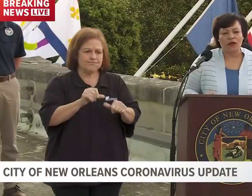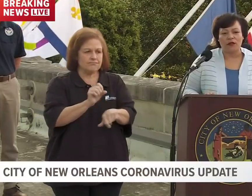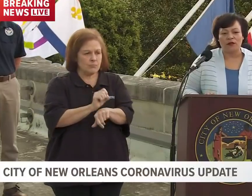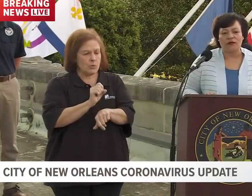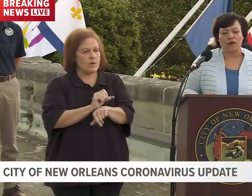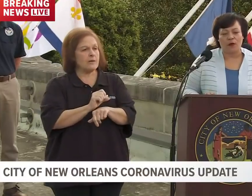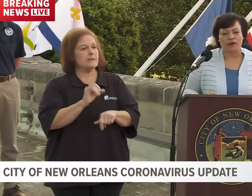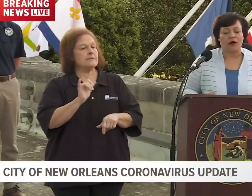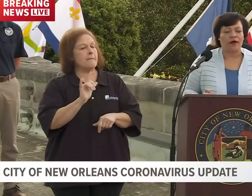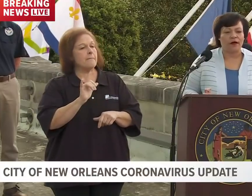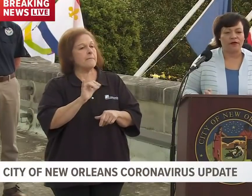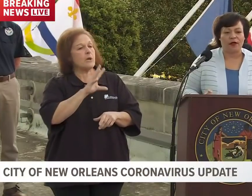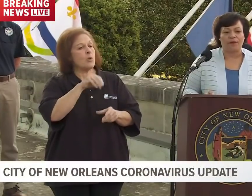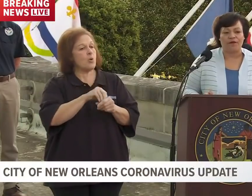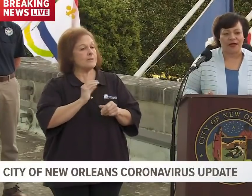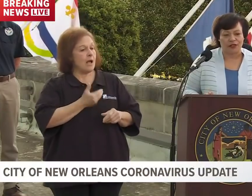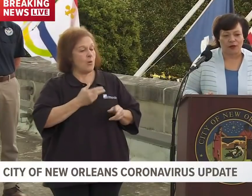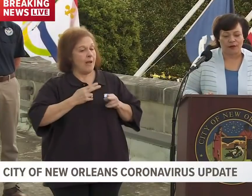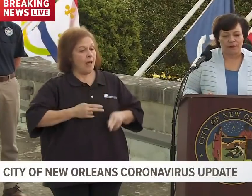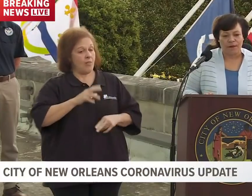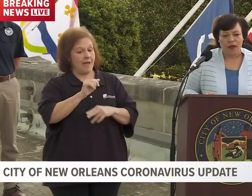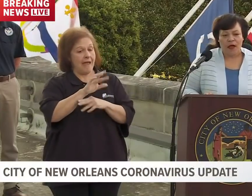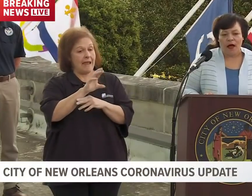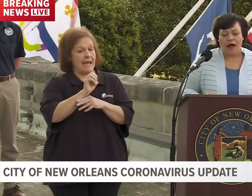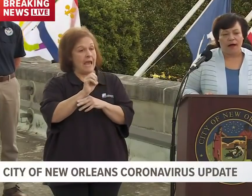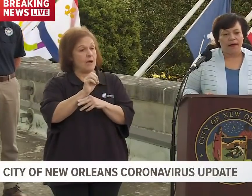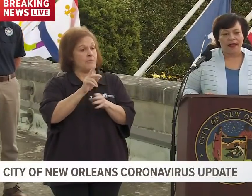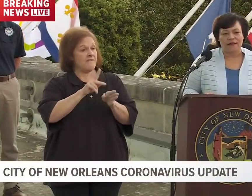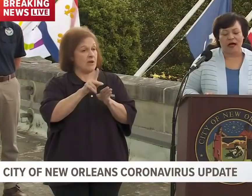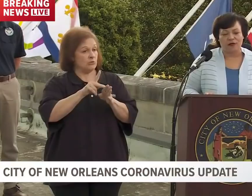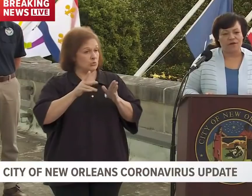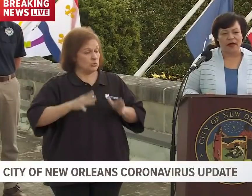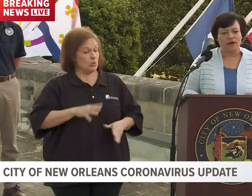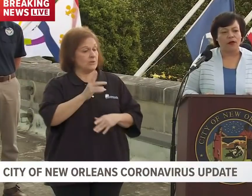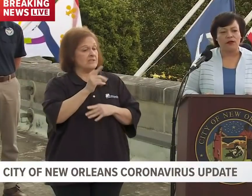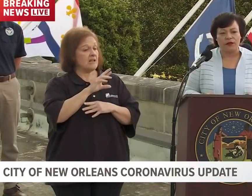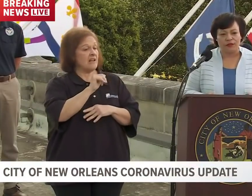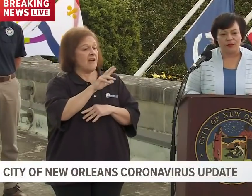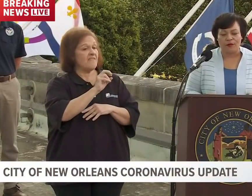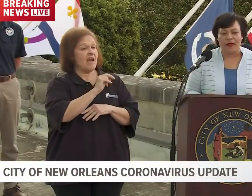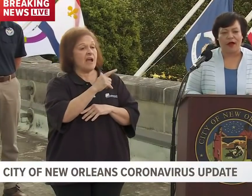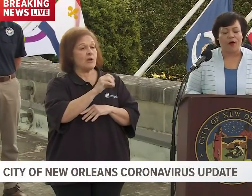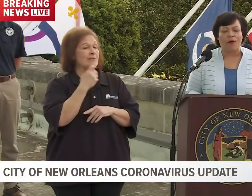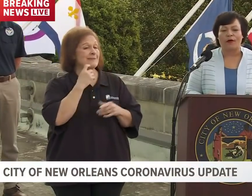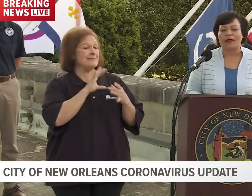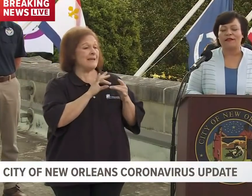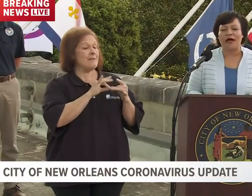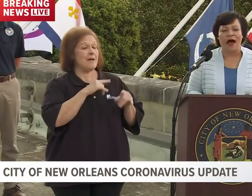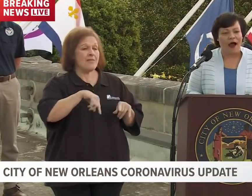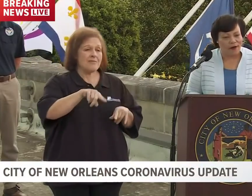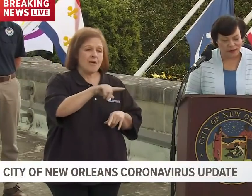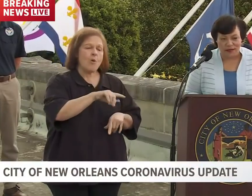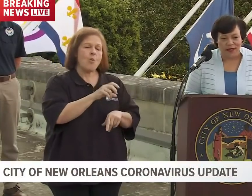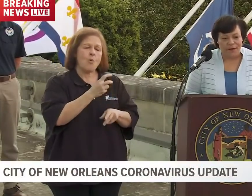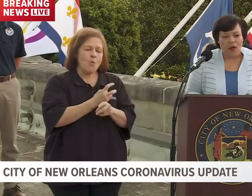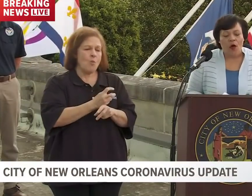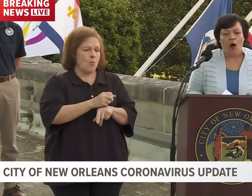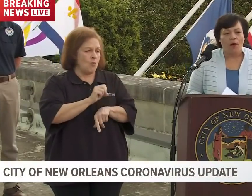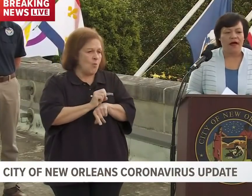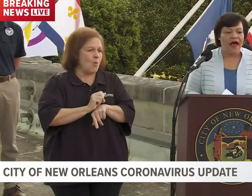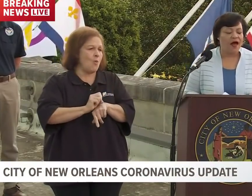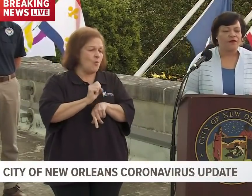also includes, of course, our health care professionals. As Dr. Vagno alluded to, they are working tirelessly